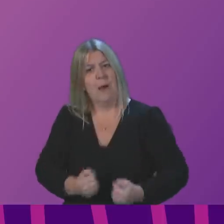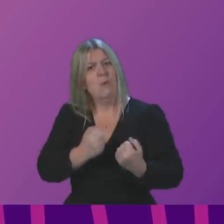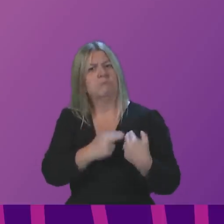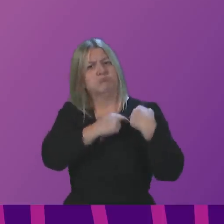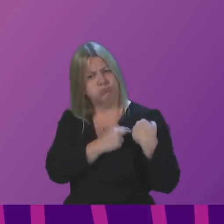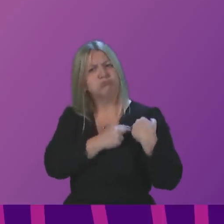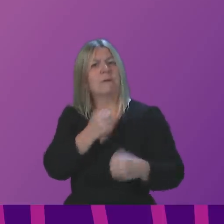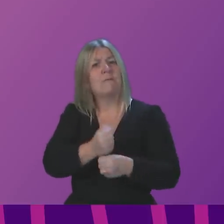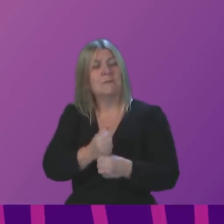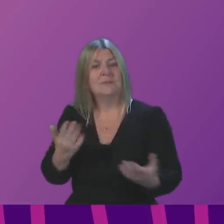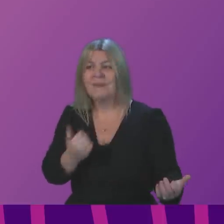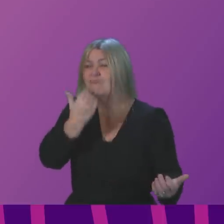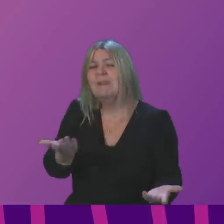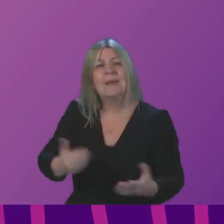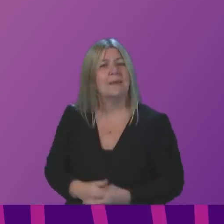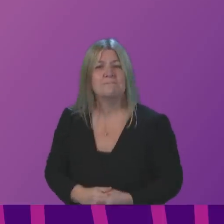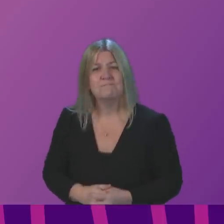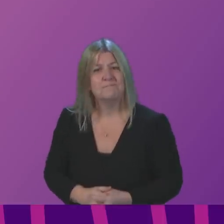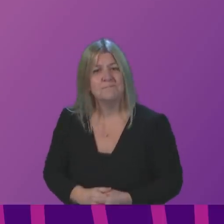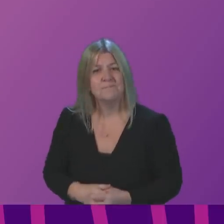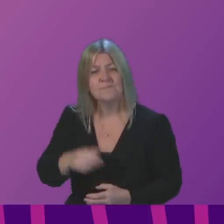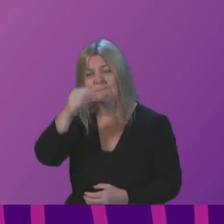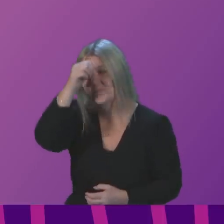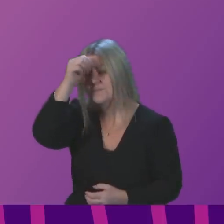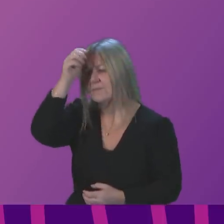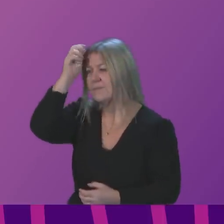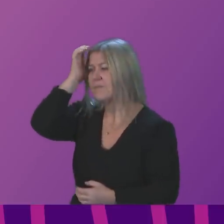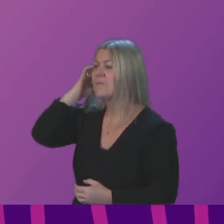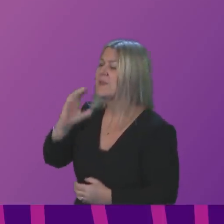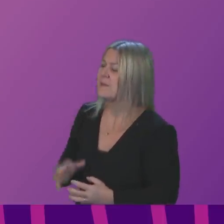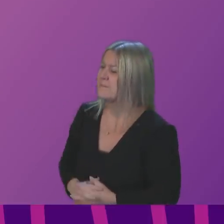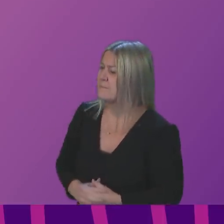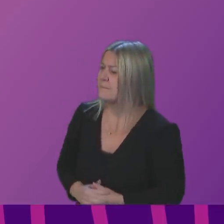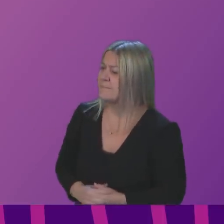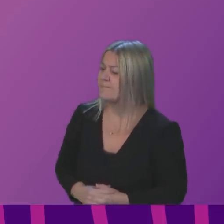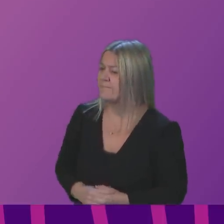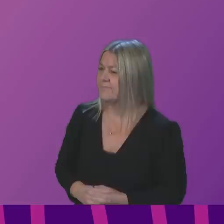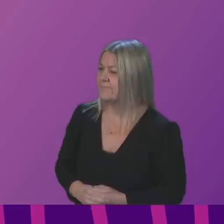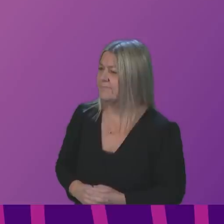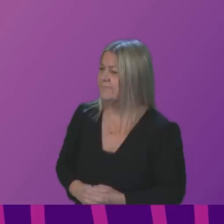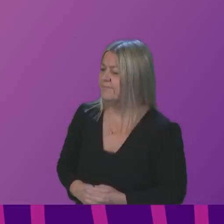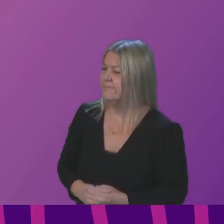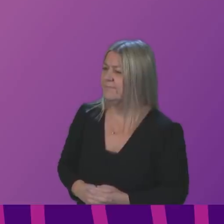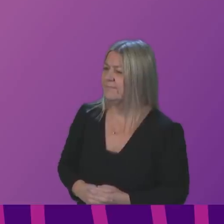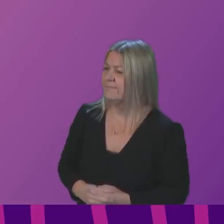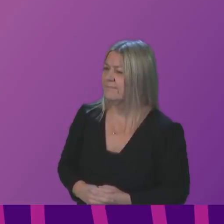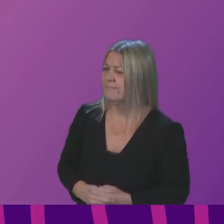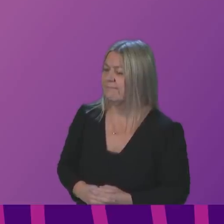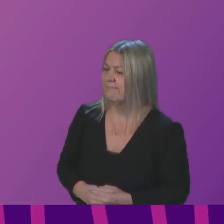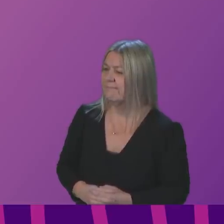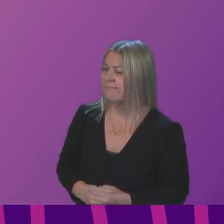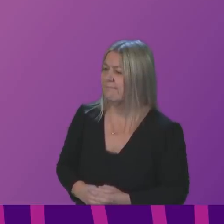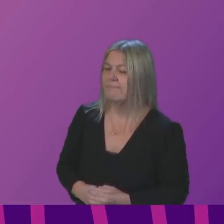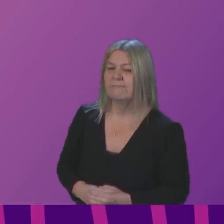this government takes seriously every single day. So let's look at how seriously